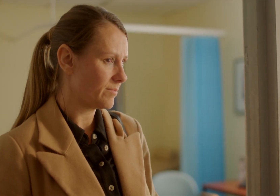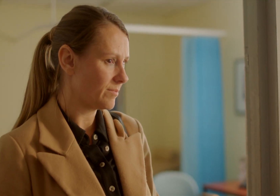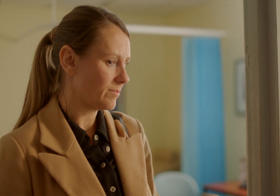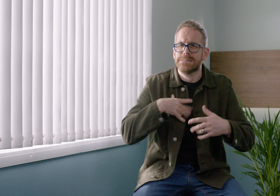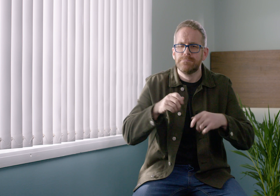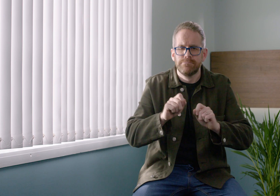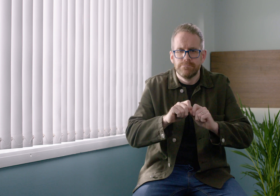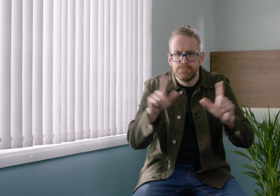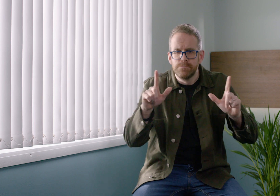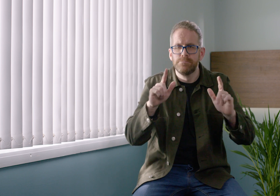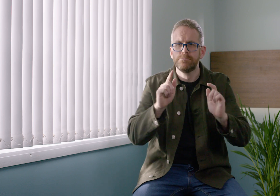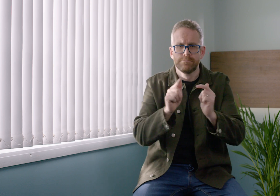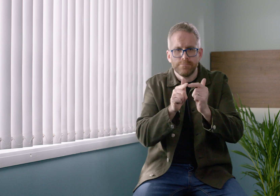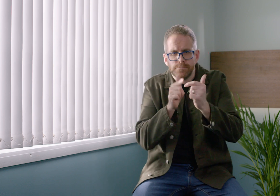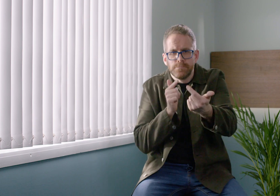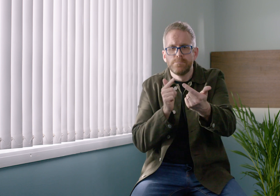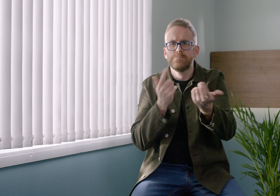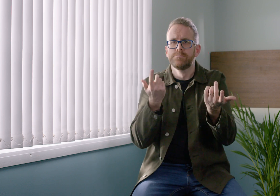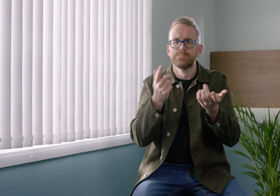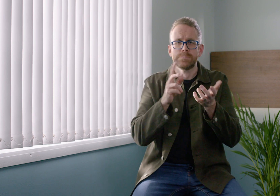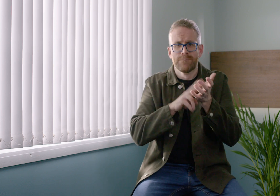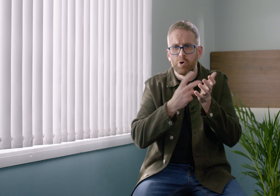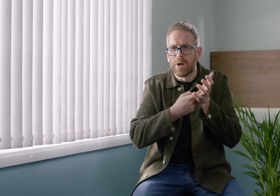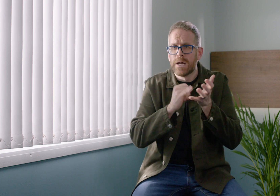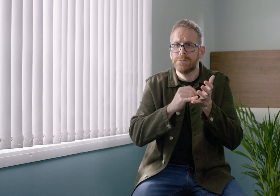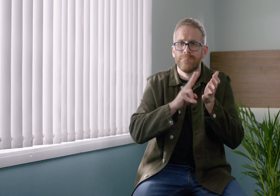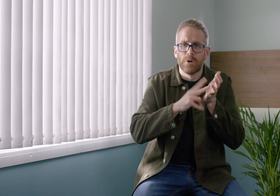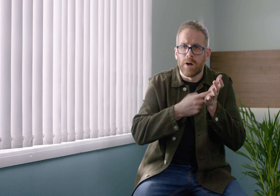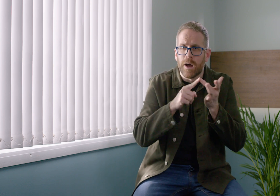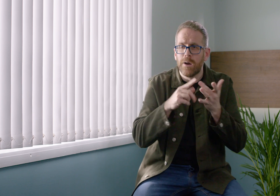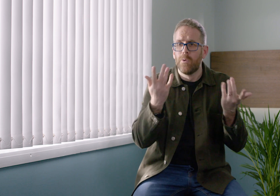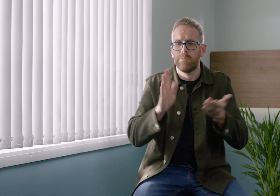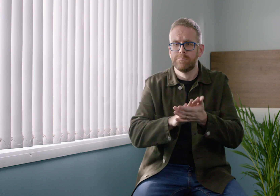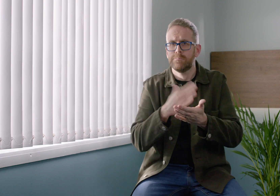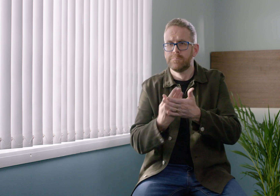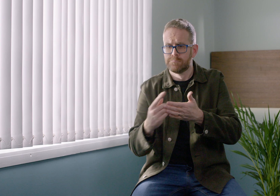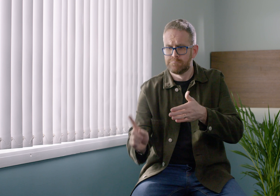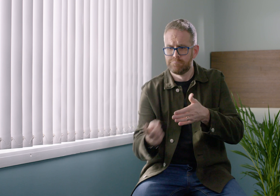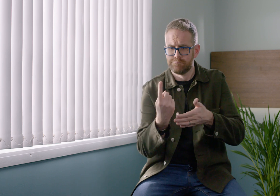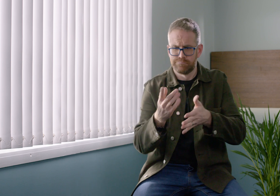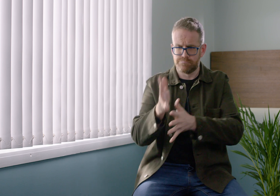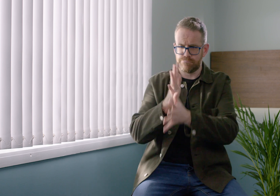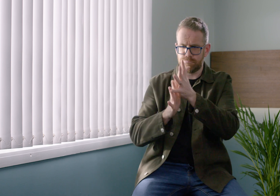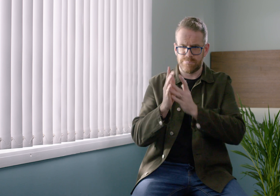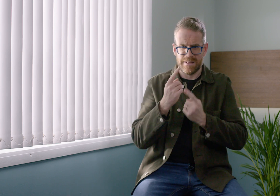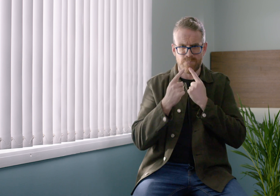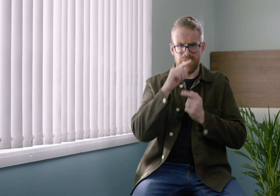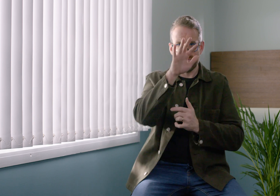But for a deaf person wouldn't it have been great to offer video appointment or translated information in sign language online for them? This would